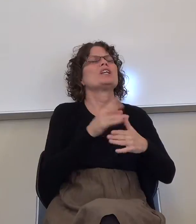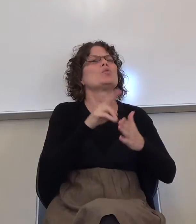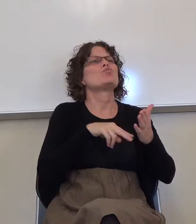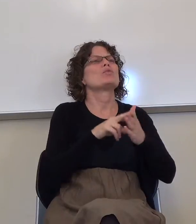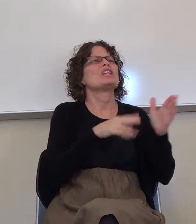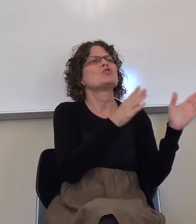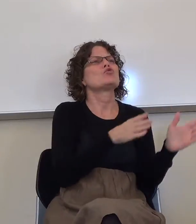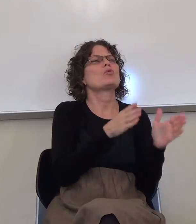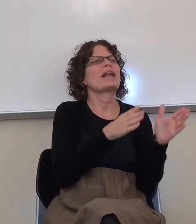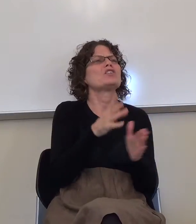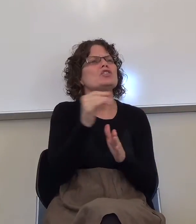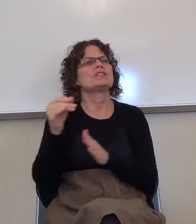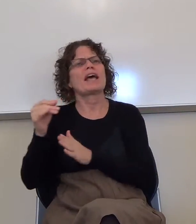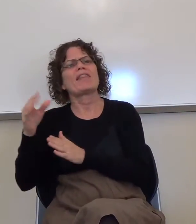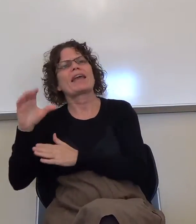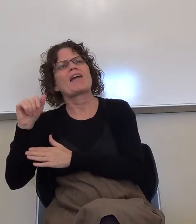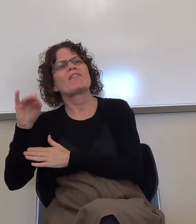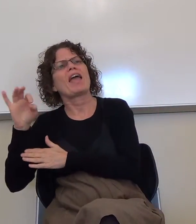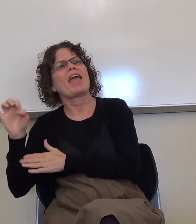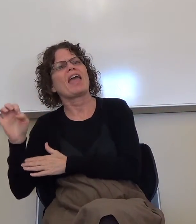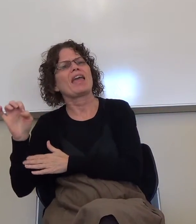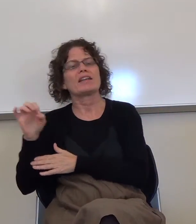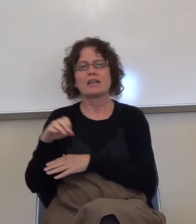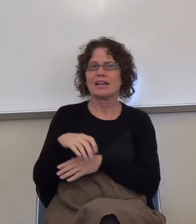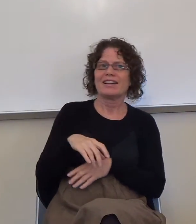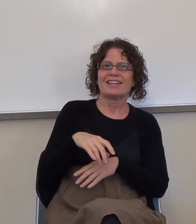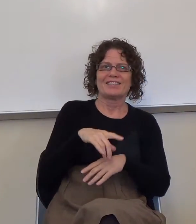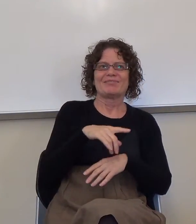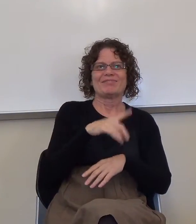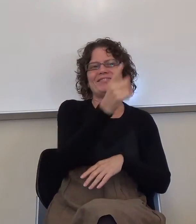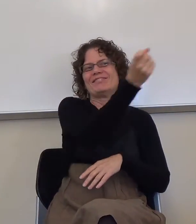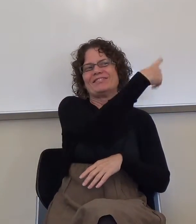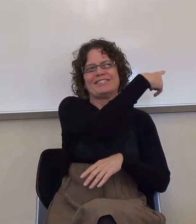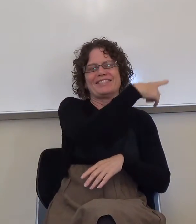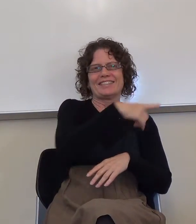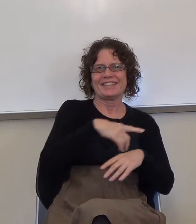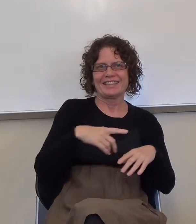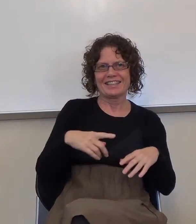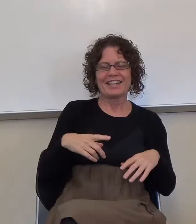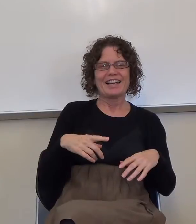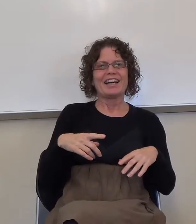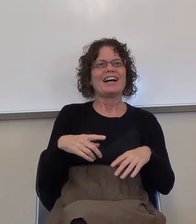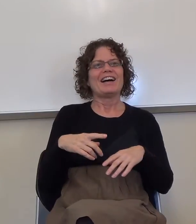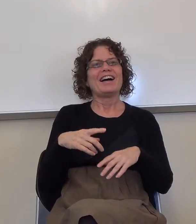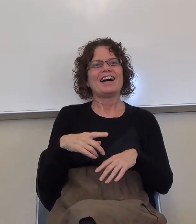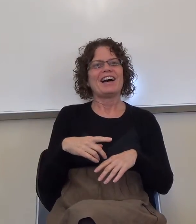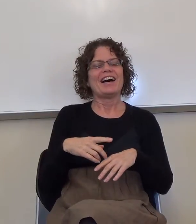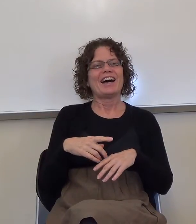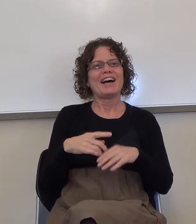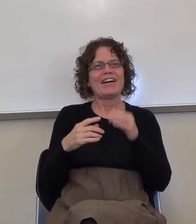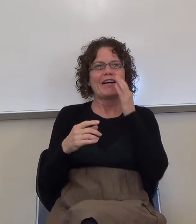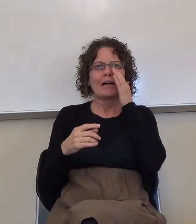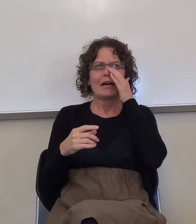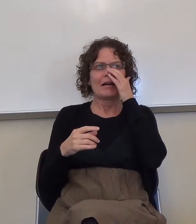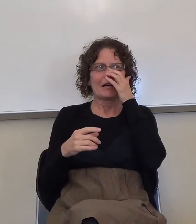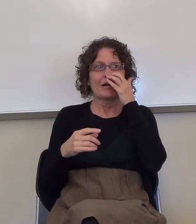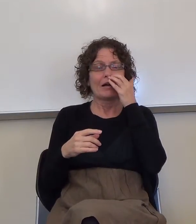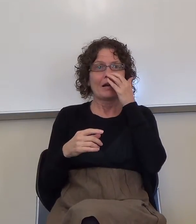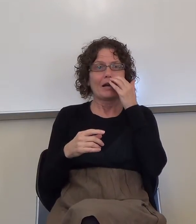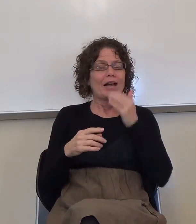Okay. The Reading Strategies, as Paula Norton explained to you, it isn't that some of the people are at a